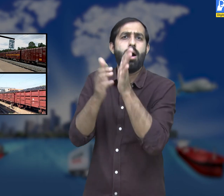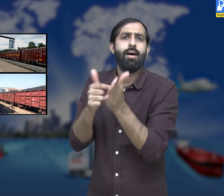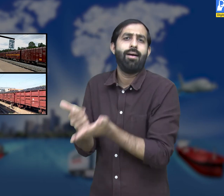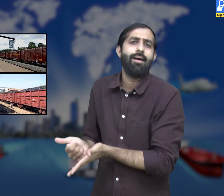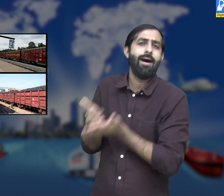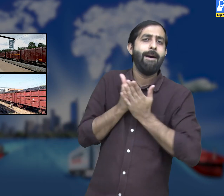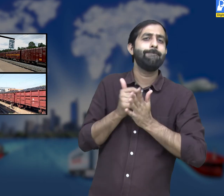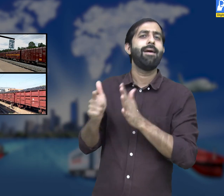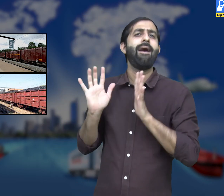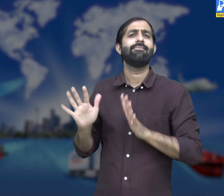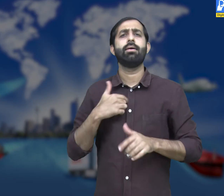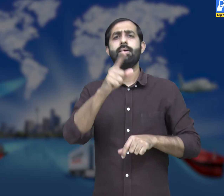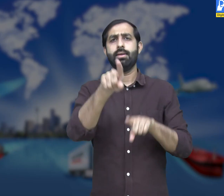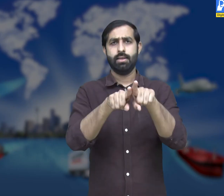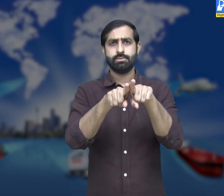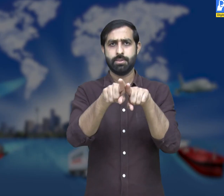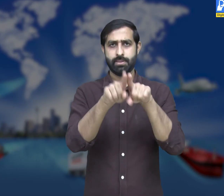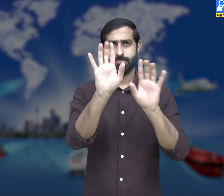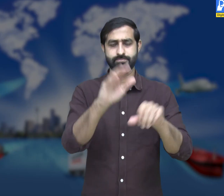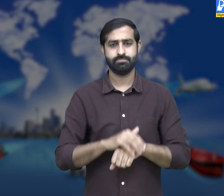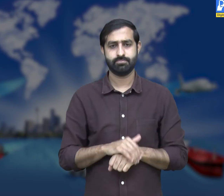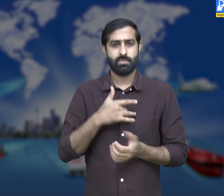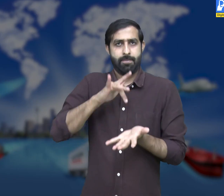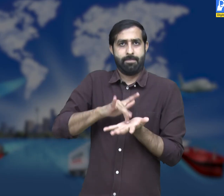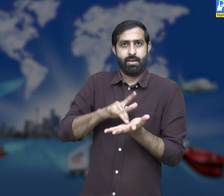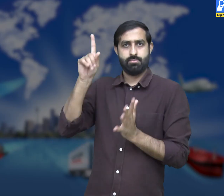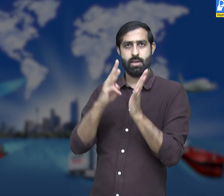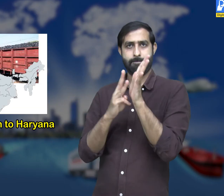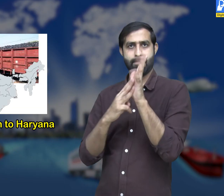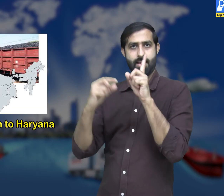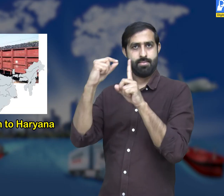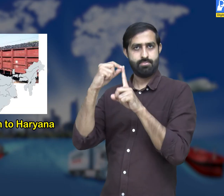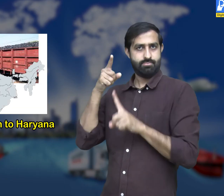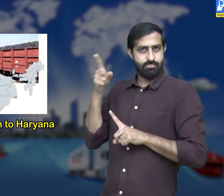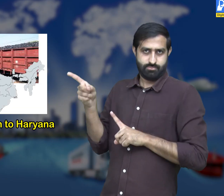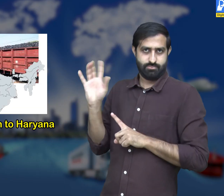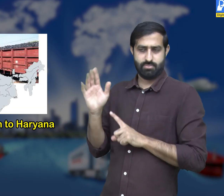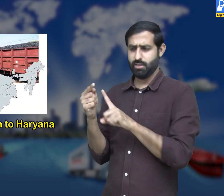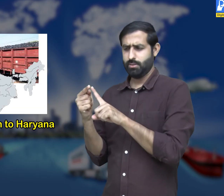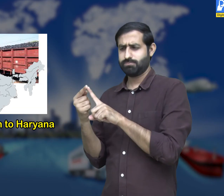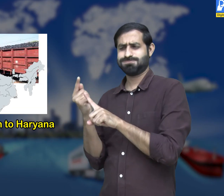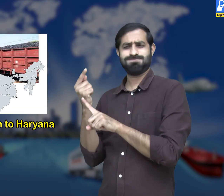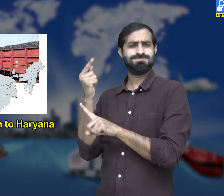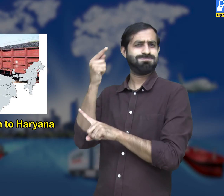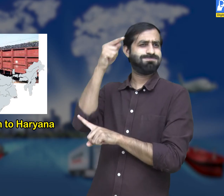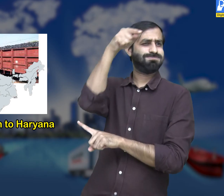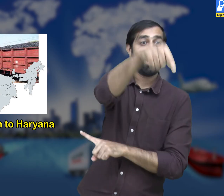trains are very useful for transportation of goods. For example, if people of Haryana need coal